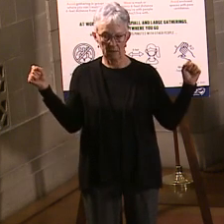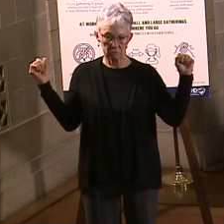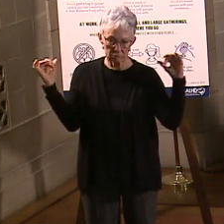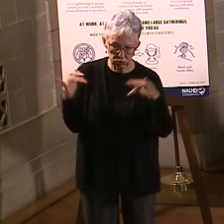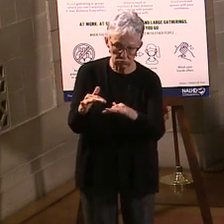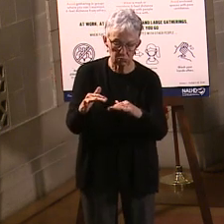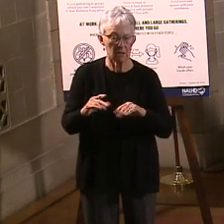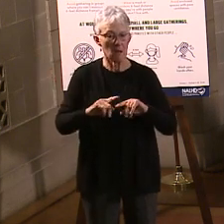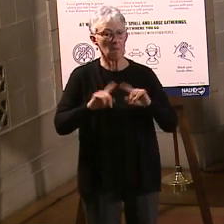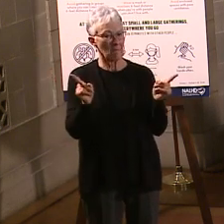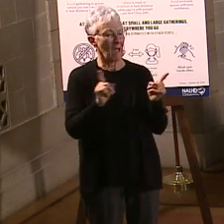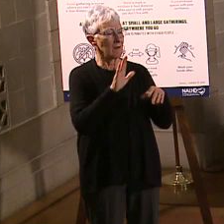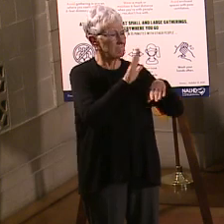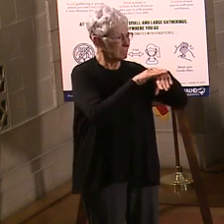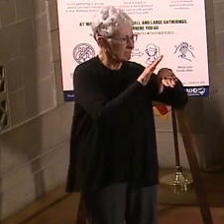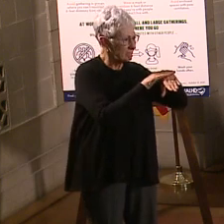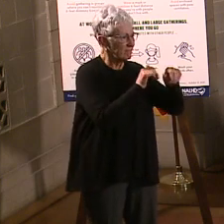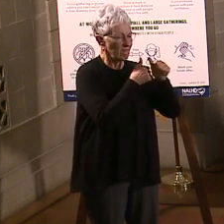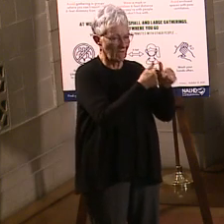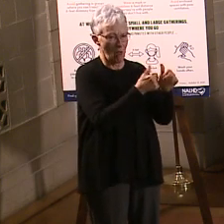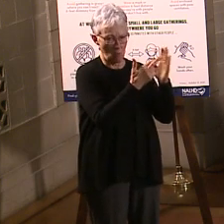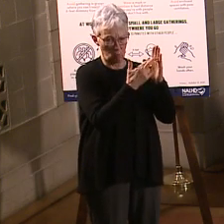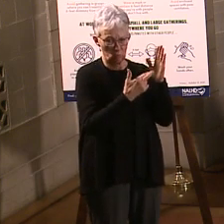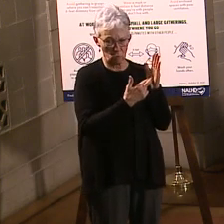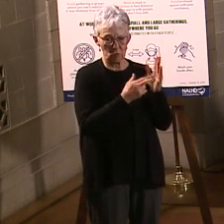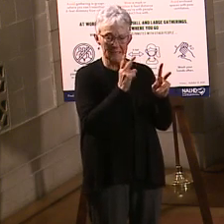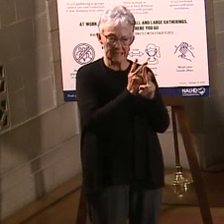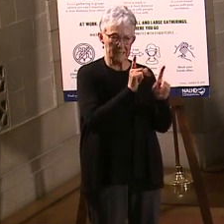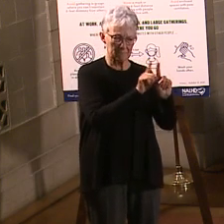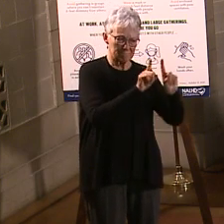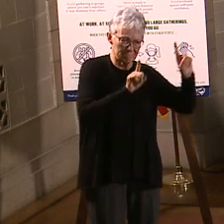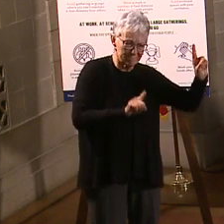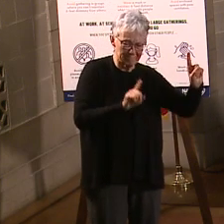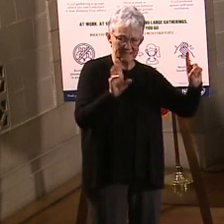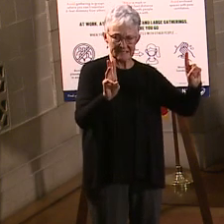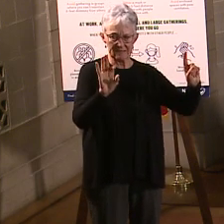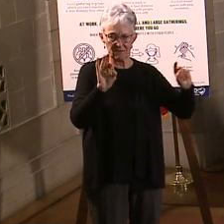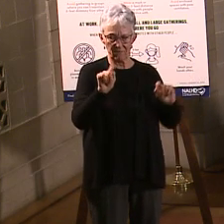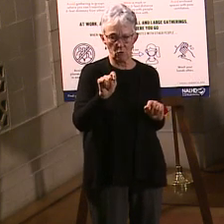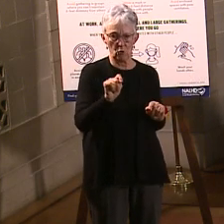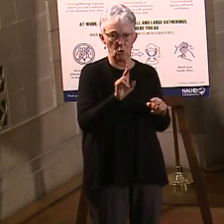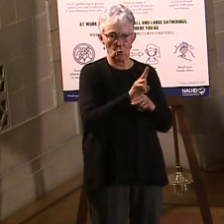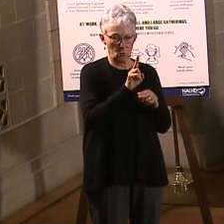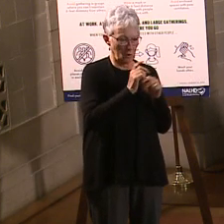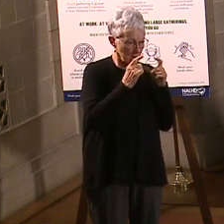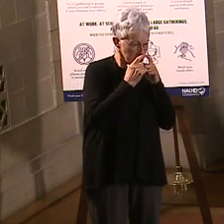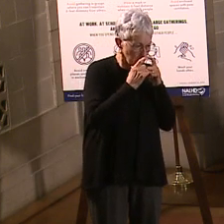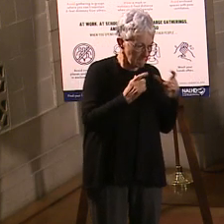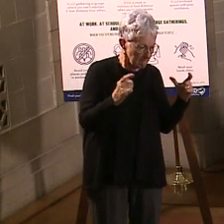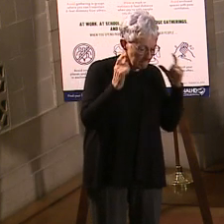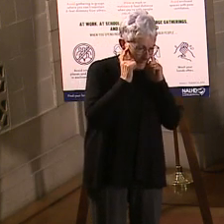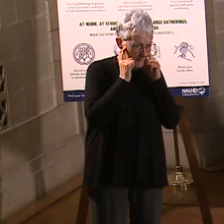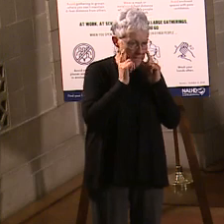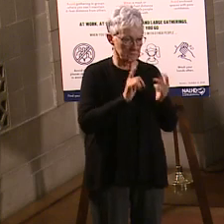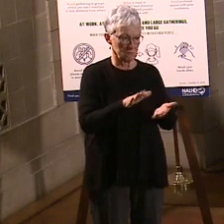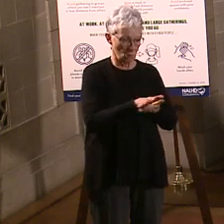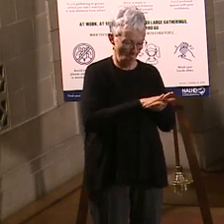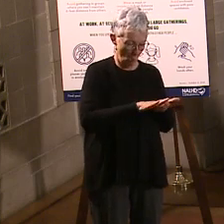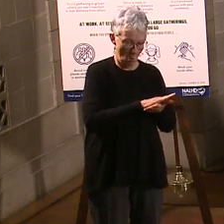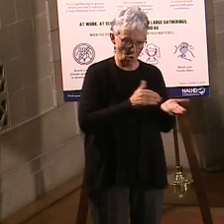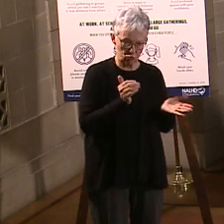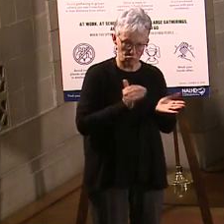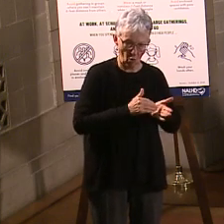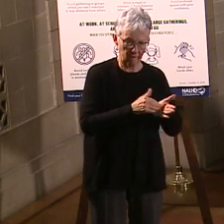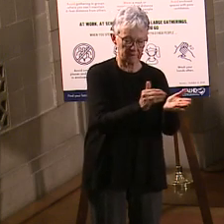keep that six-foot distance between you and other people. Wear a mask when you go to the store. Wash your hands off, and for 20 seconds at a time, that actually kills the virus.